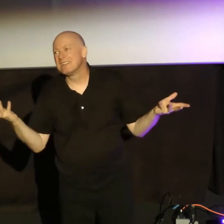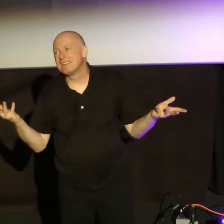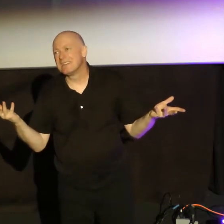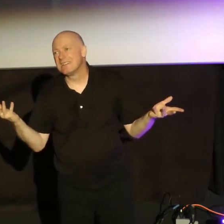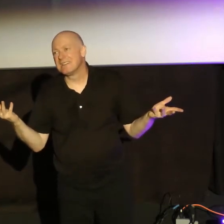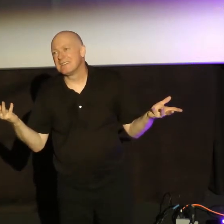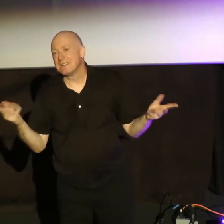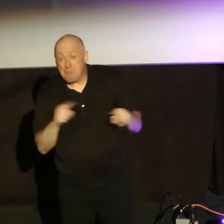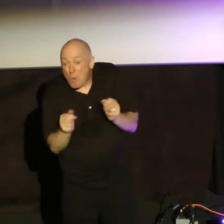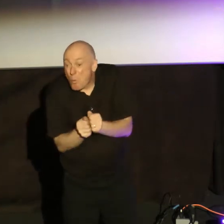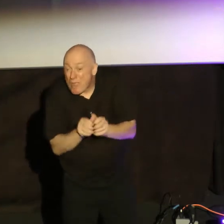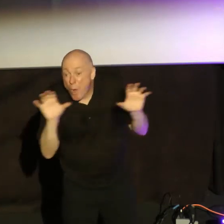works?